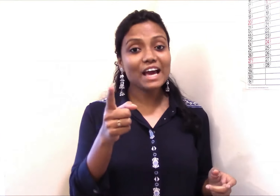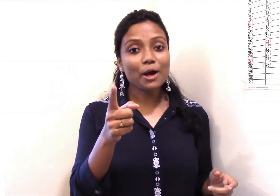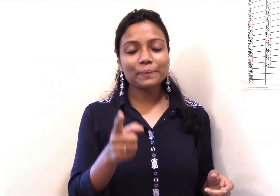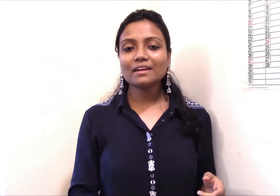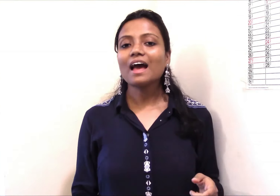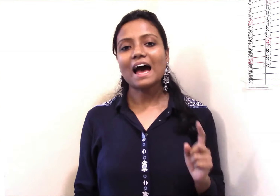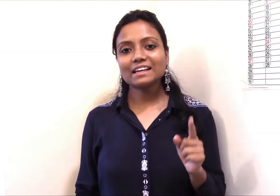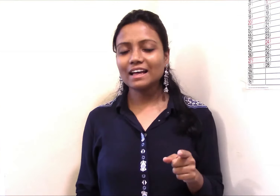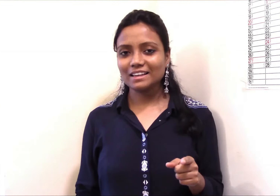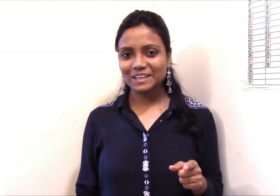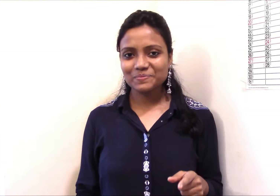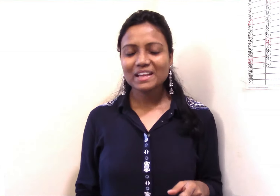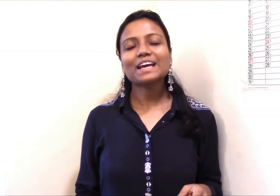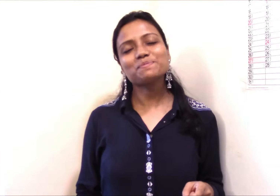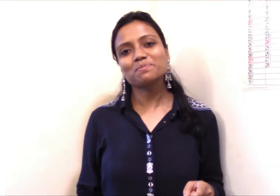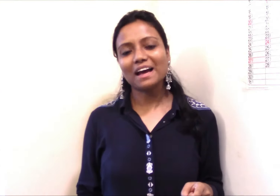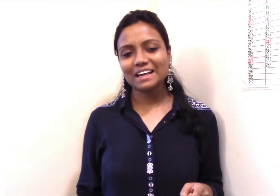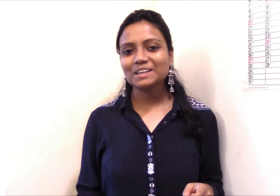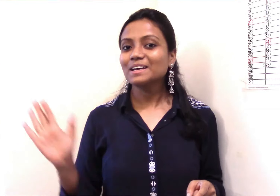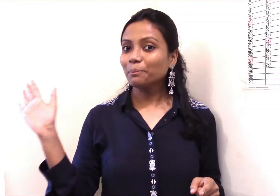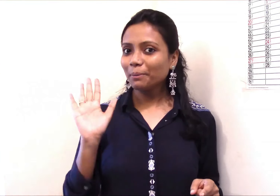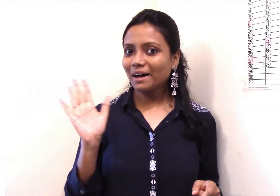happy and healthy keep smiling bye